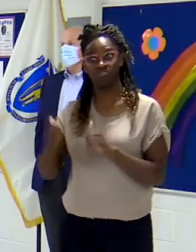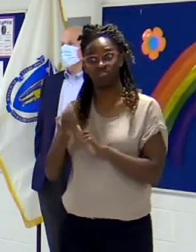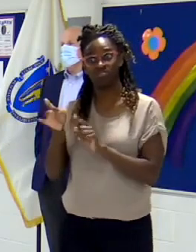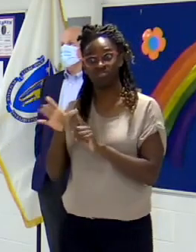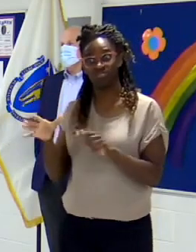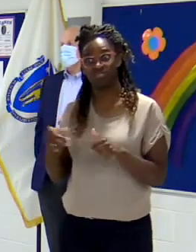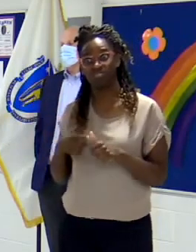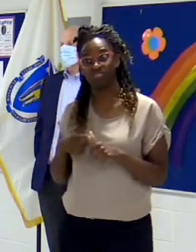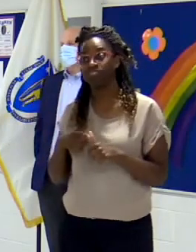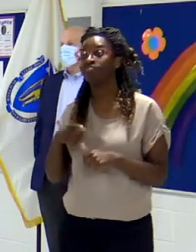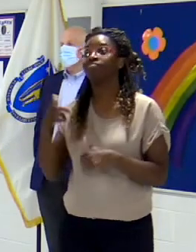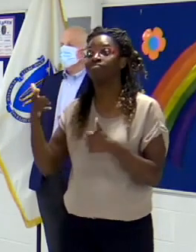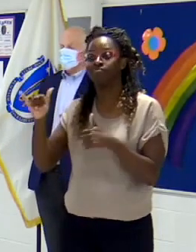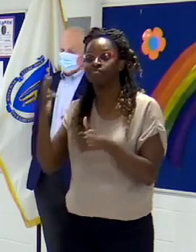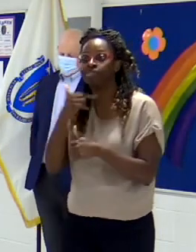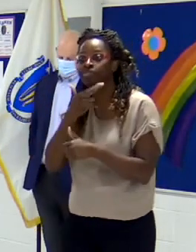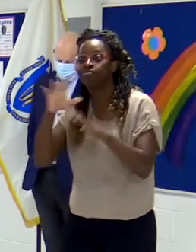parties,